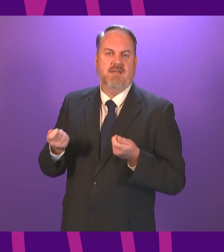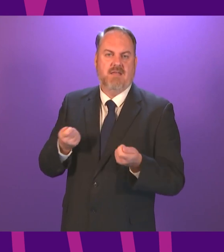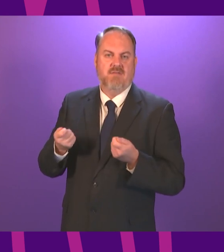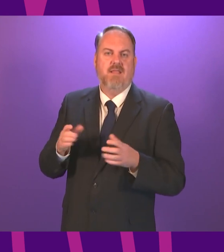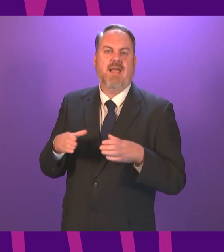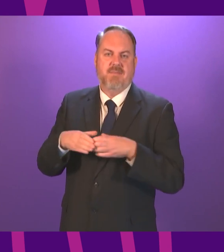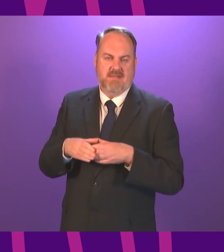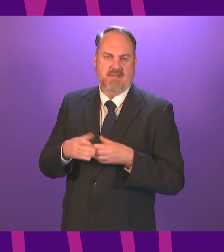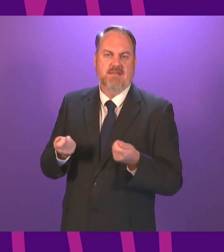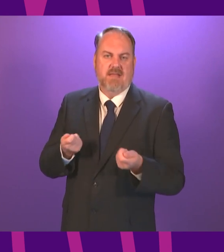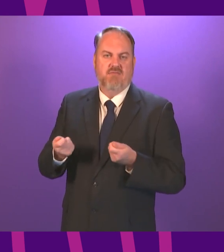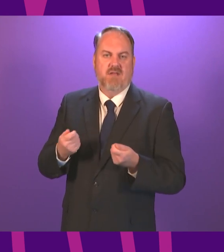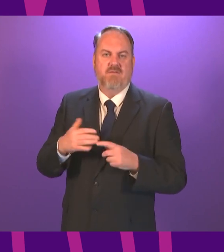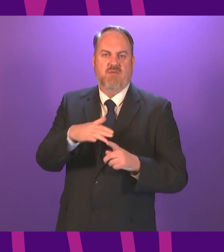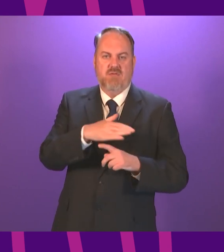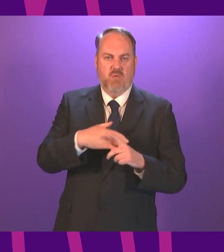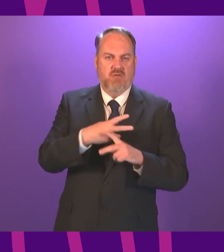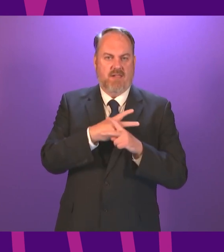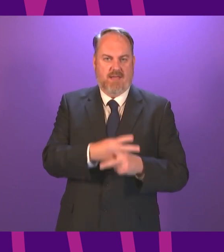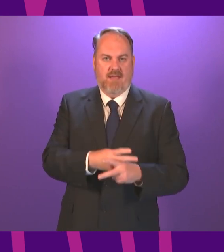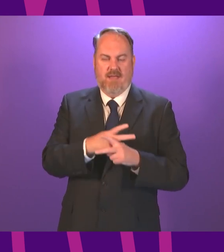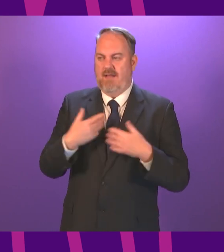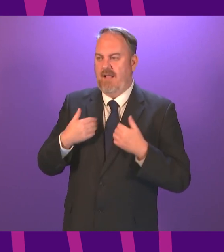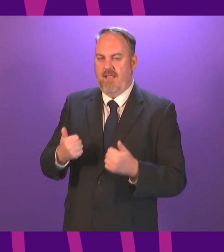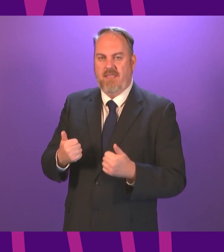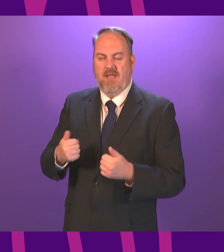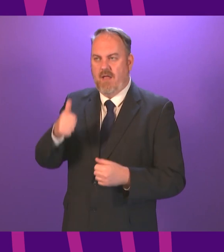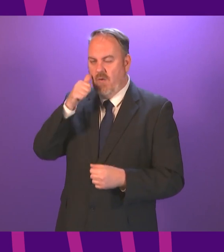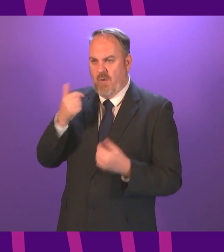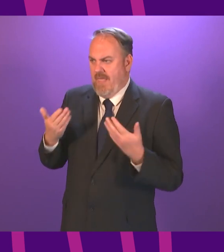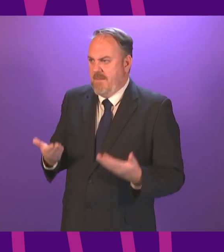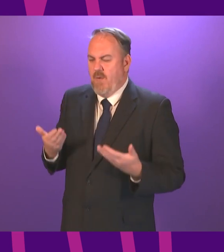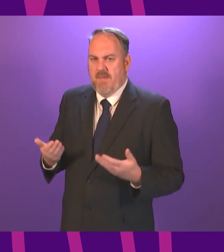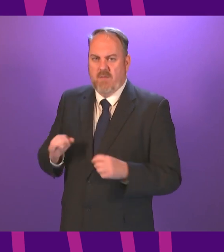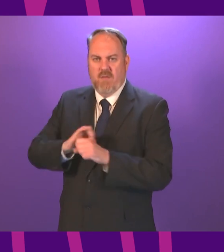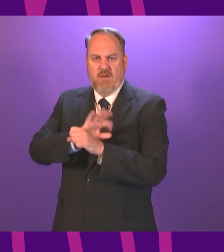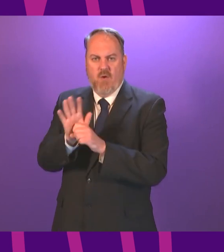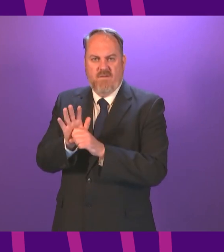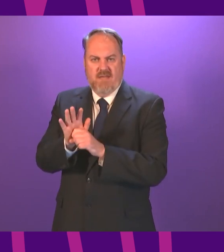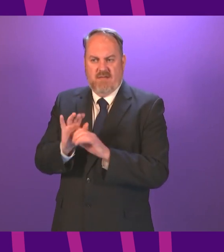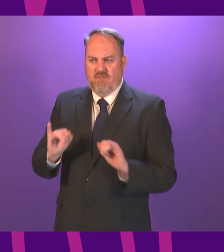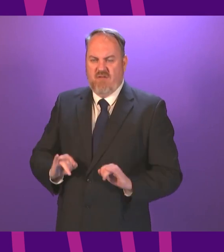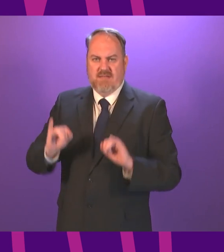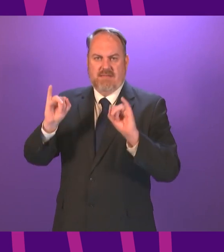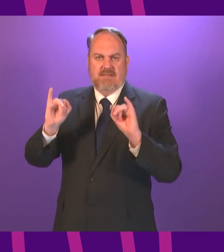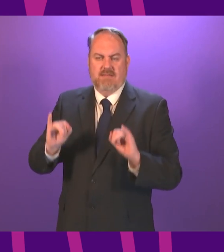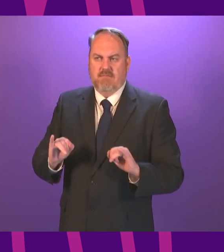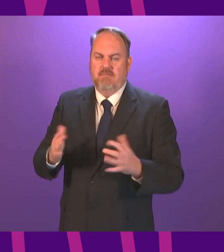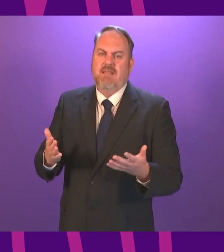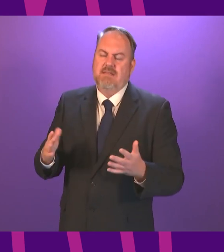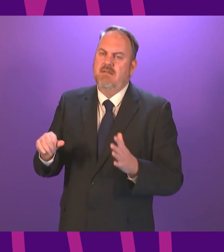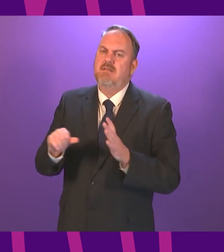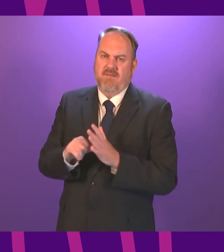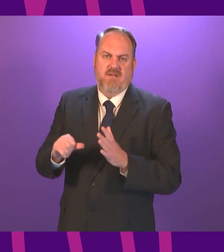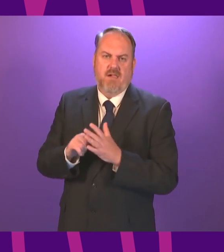cabinet secretary of health and social care at any time let alone being entrusted with that responsibility during these most